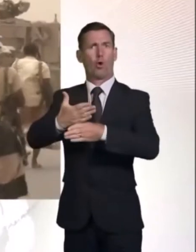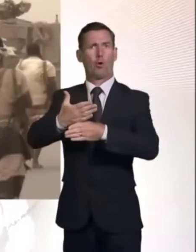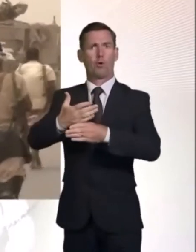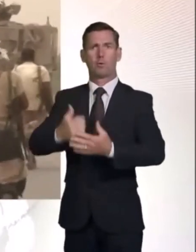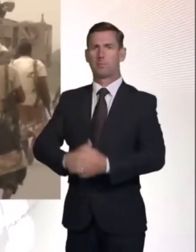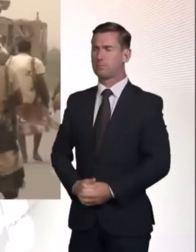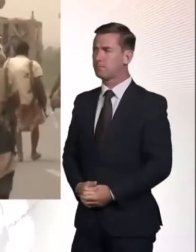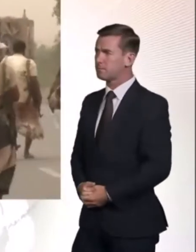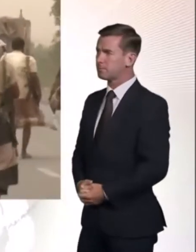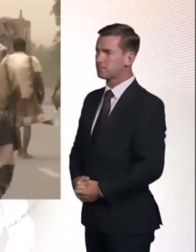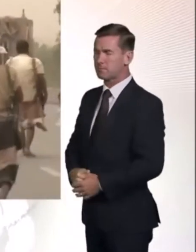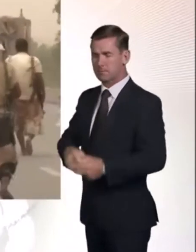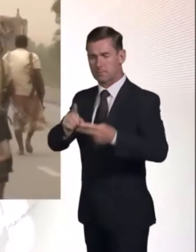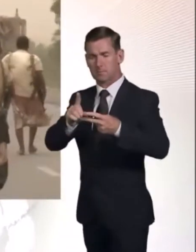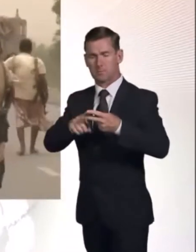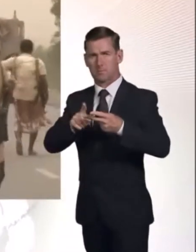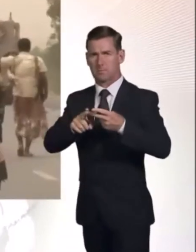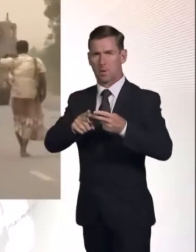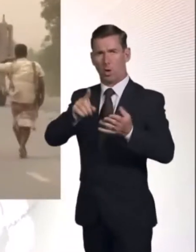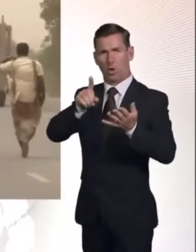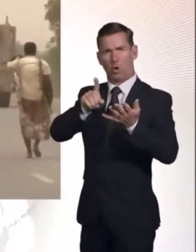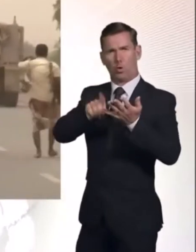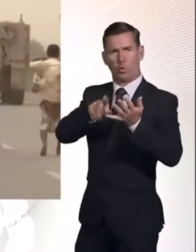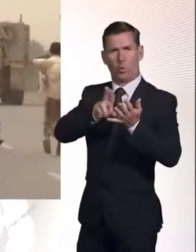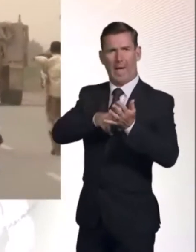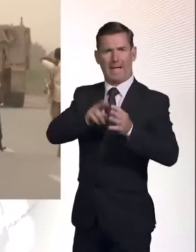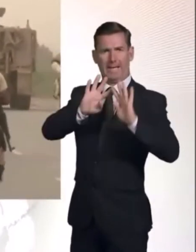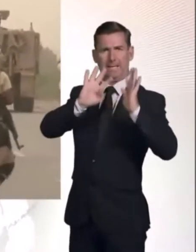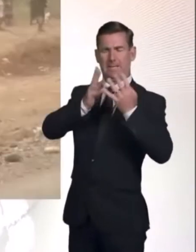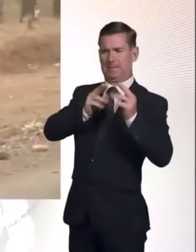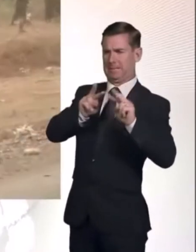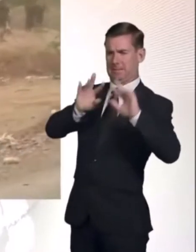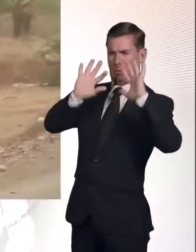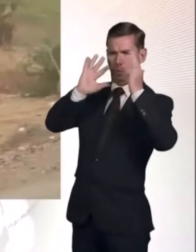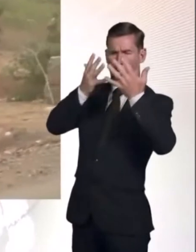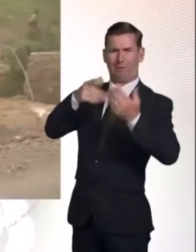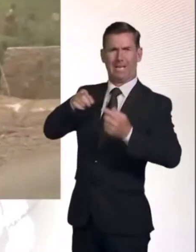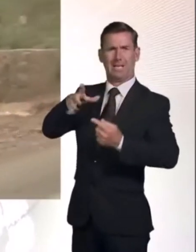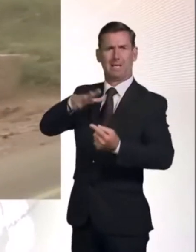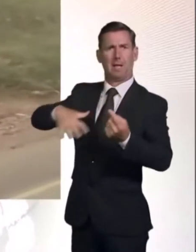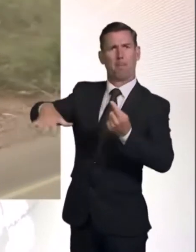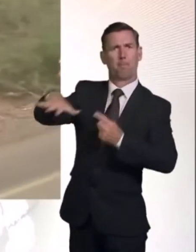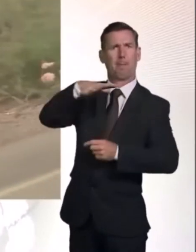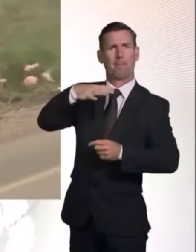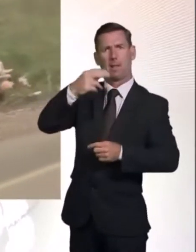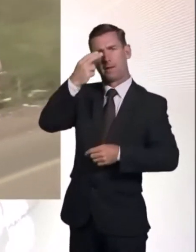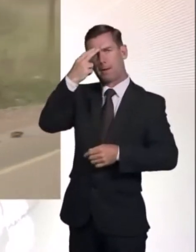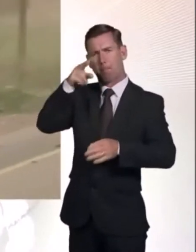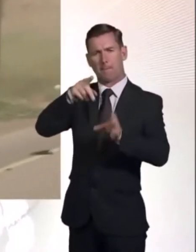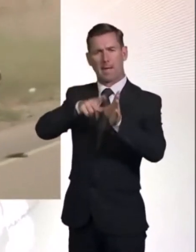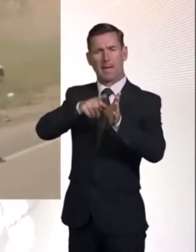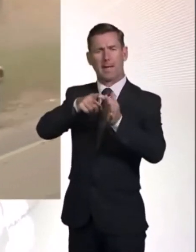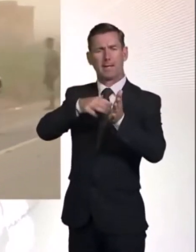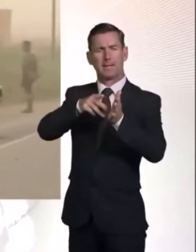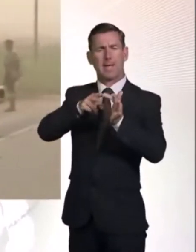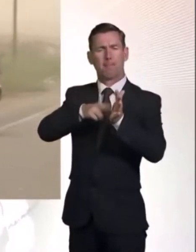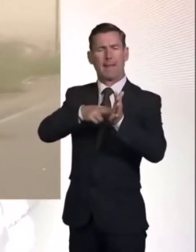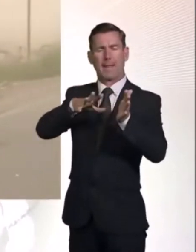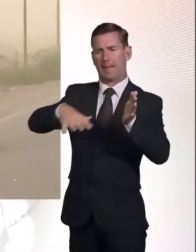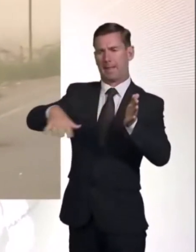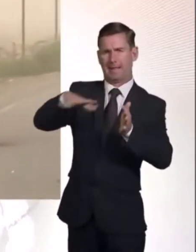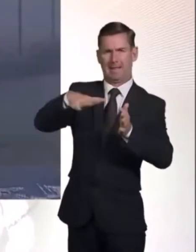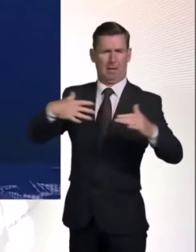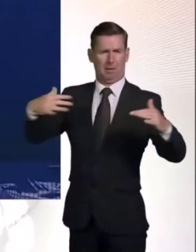The UN expresses deep concern for the people of Yemen as fighting around the port of Hodeidah continues threatening to cut off